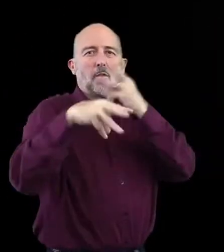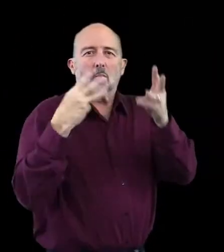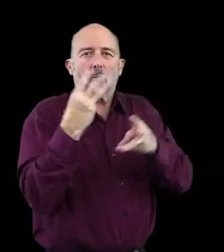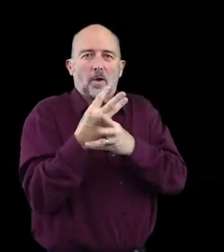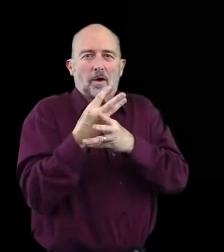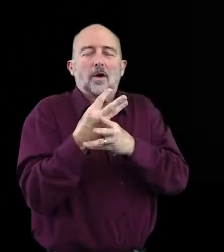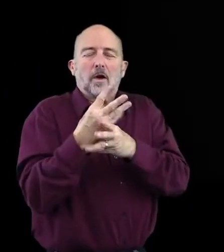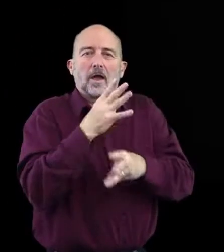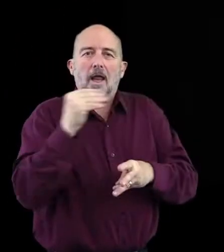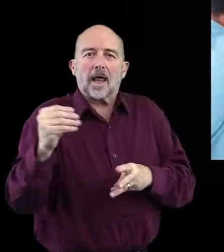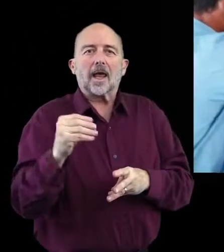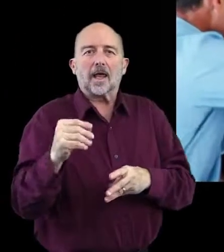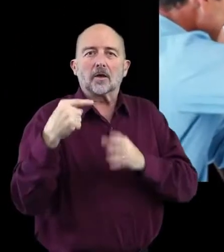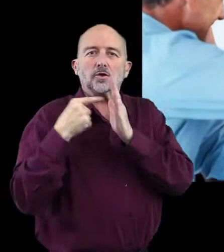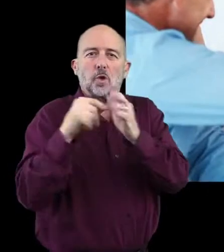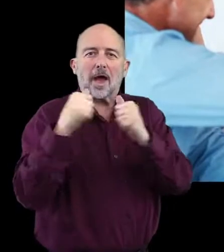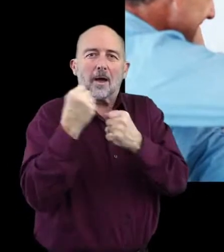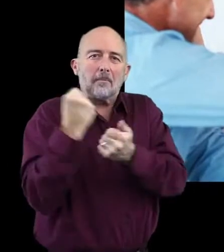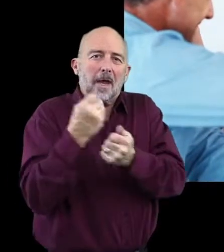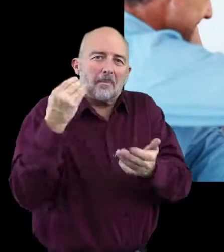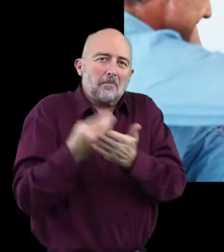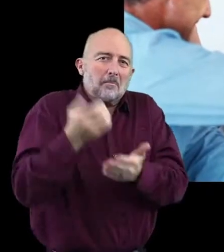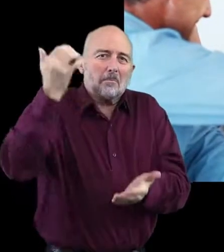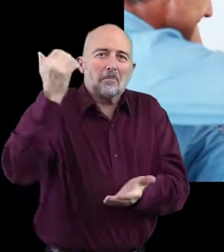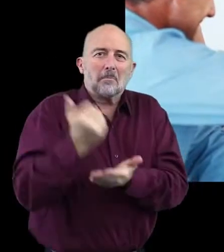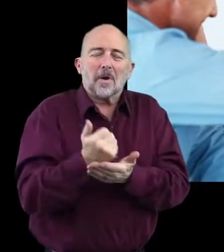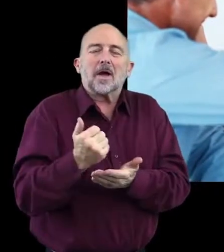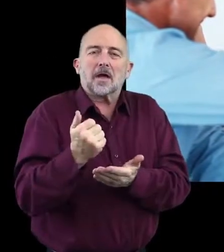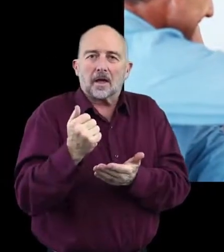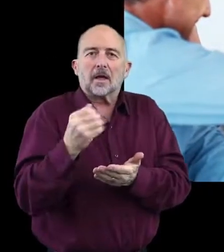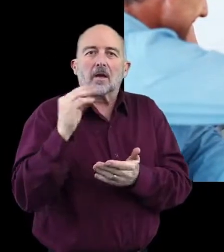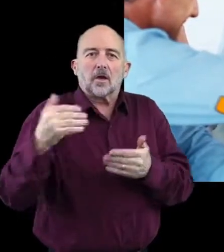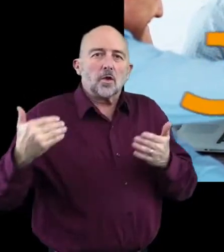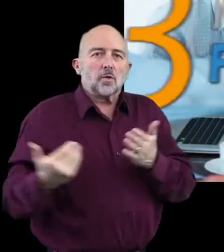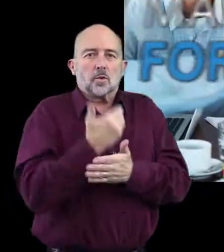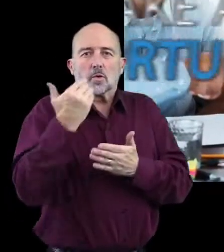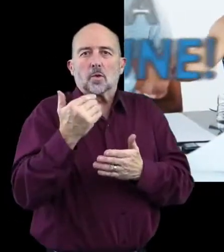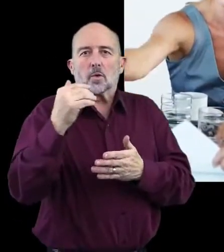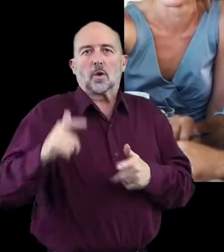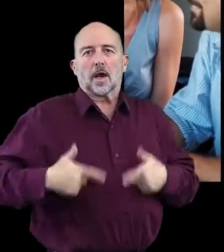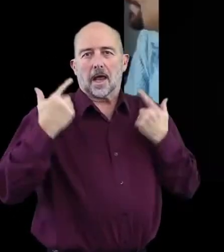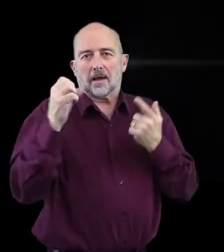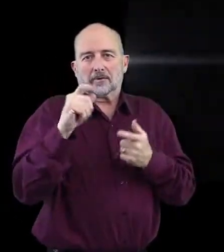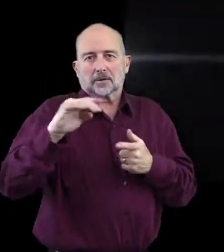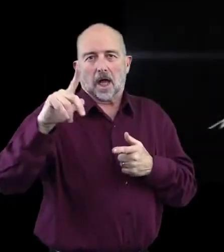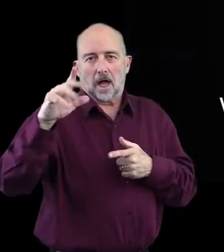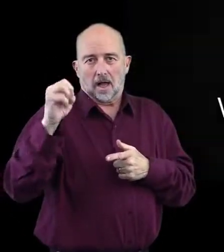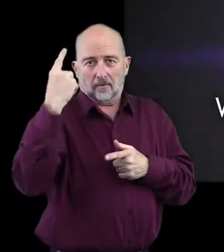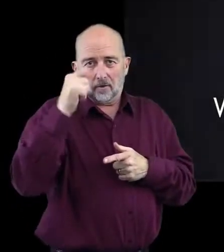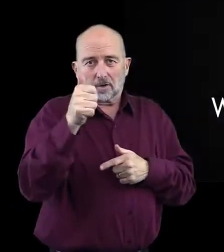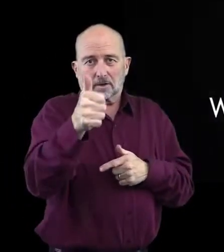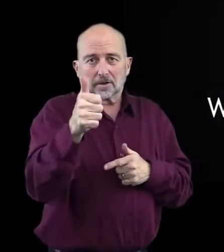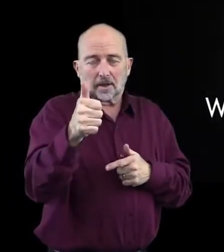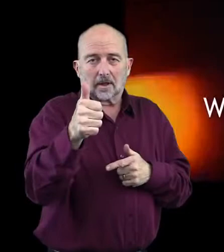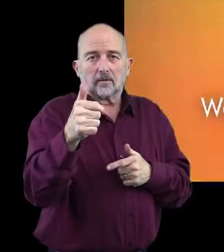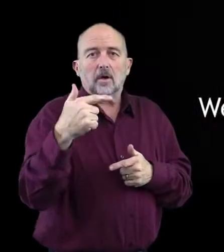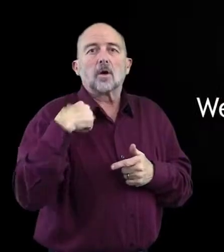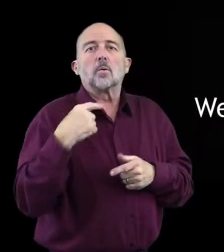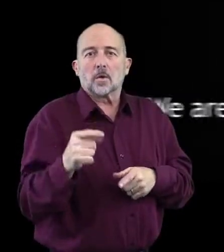And finally, we'll show you how to make a fortune sharing your newfound lifestyle with others. We're warning you right now, by the